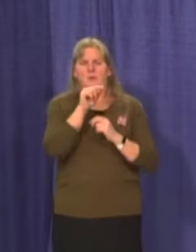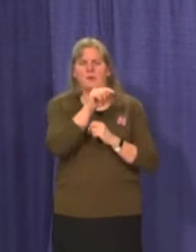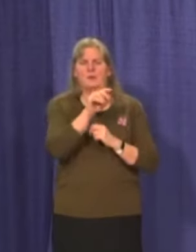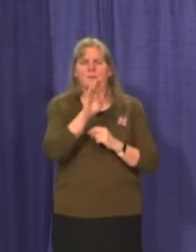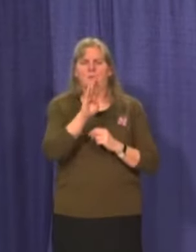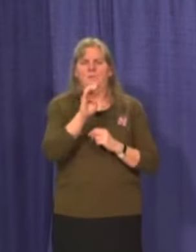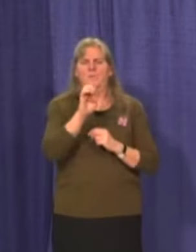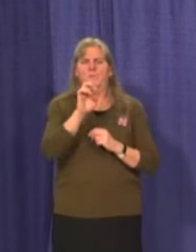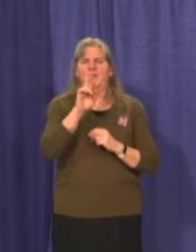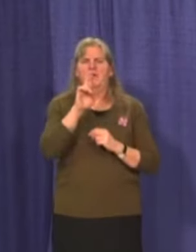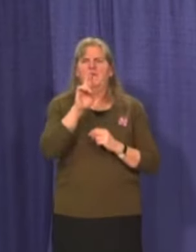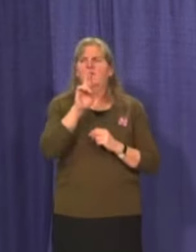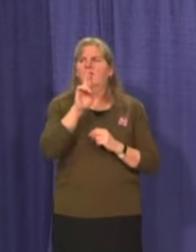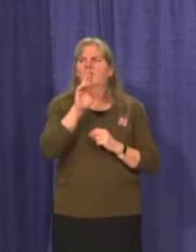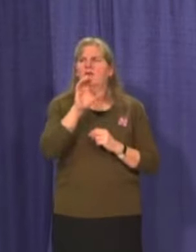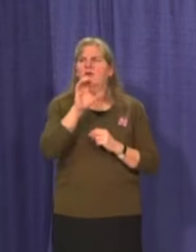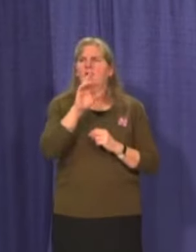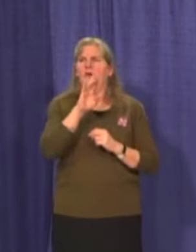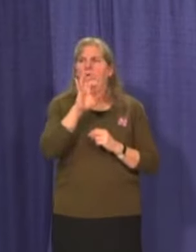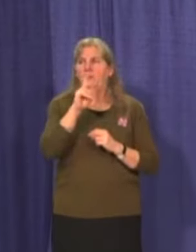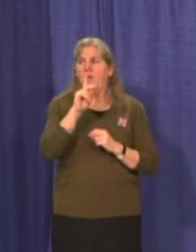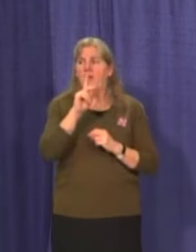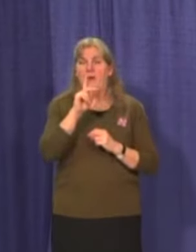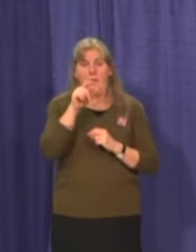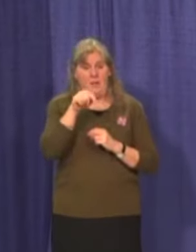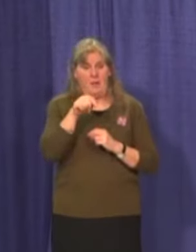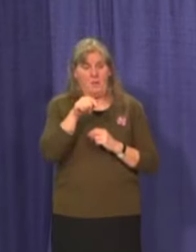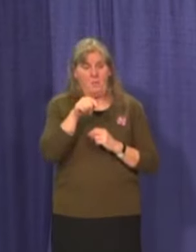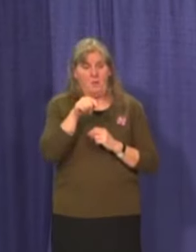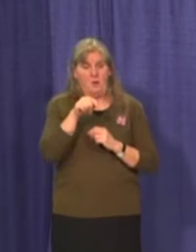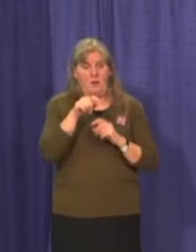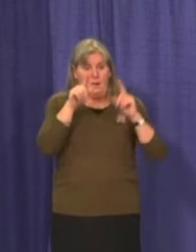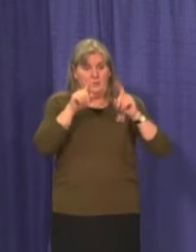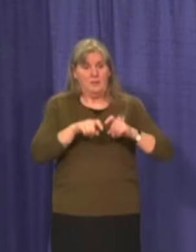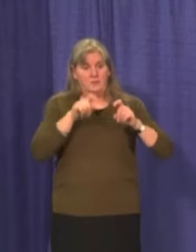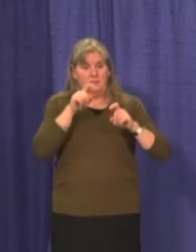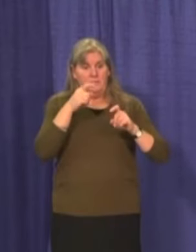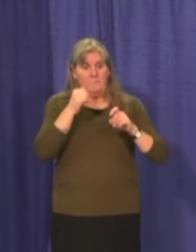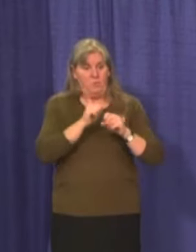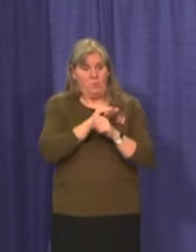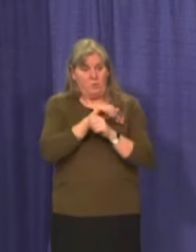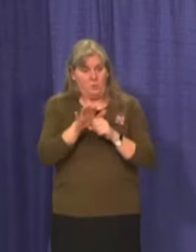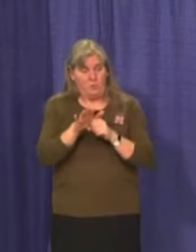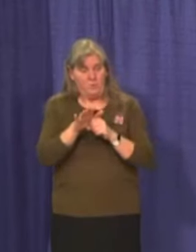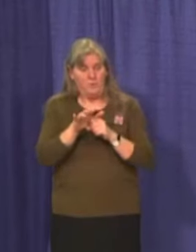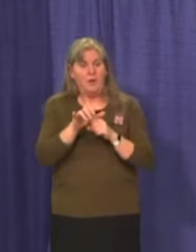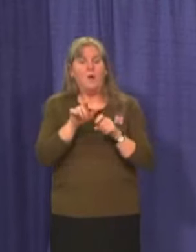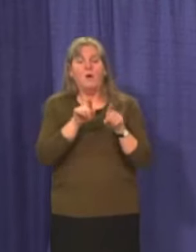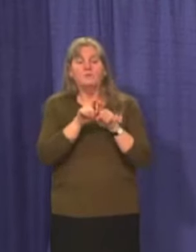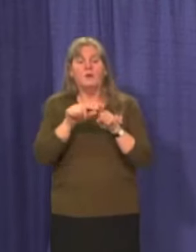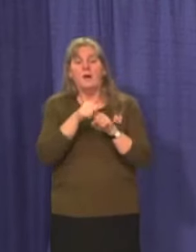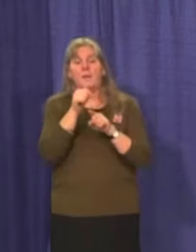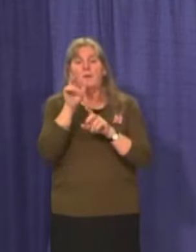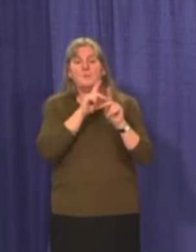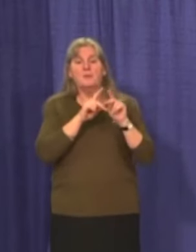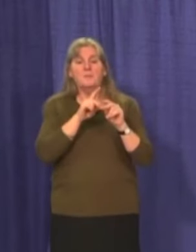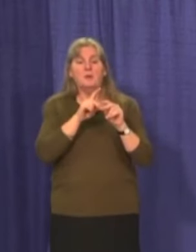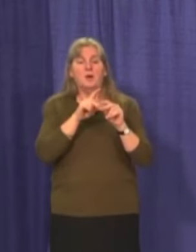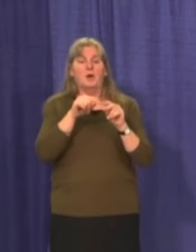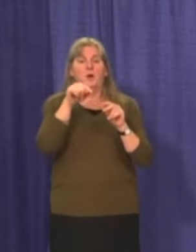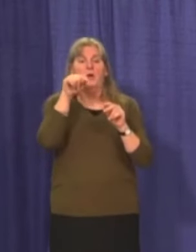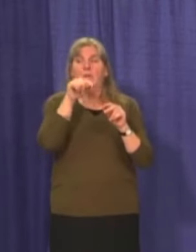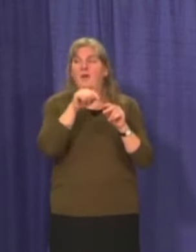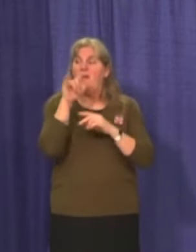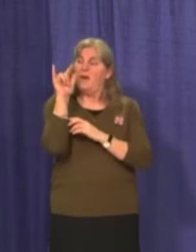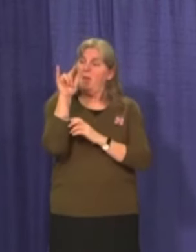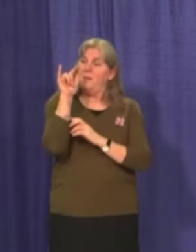do we have any idea whether, uh, they were tested for COVID or not? And should the people that were in contact with them, such as the local pilot, who chartered them